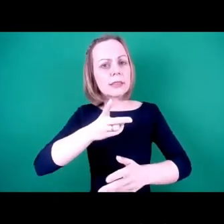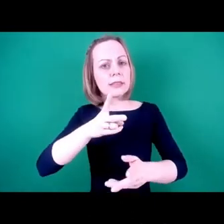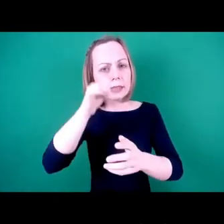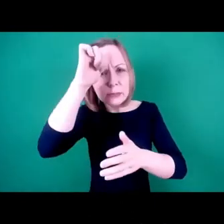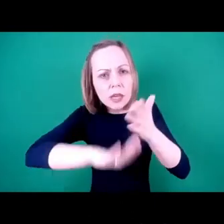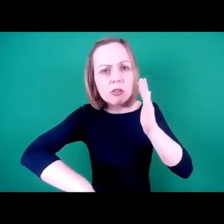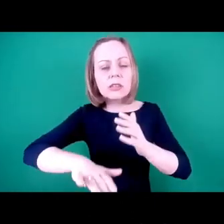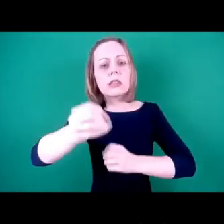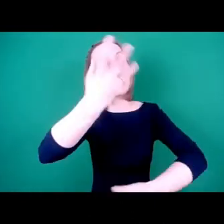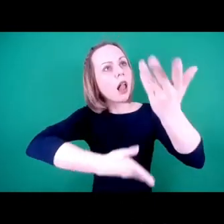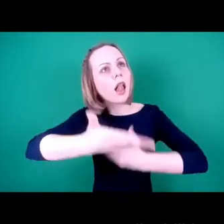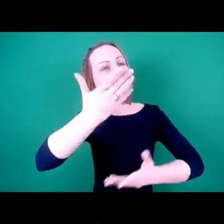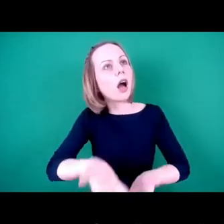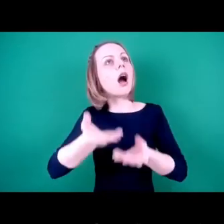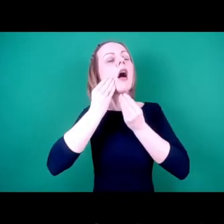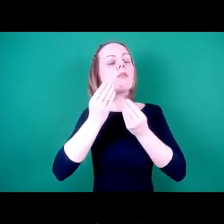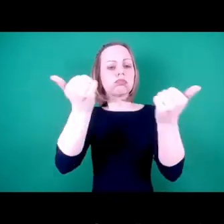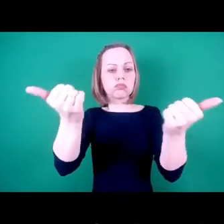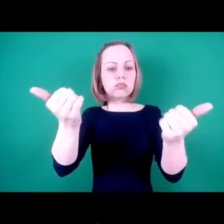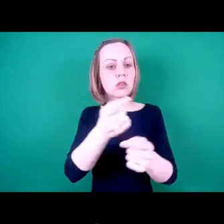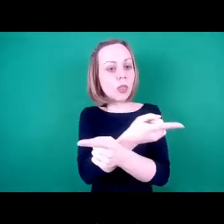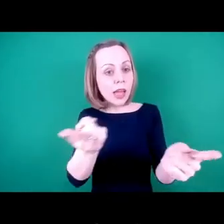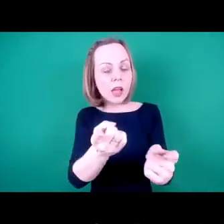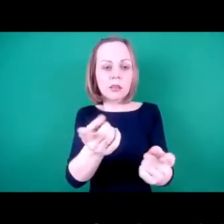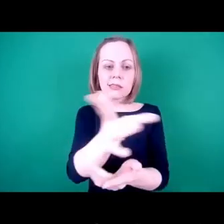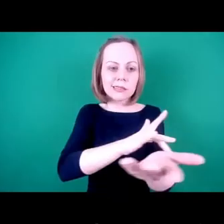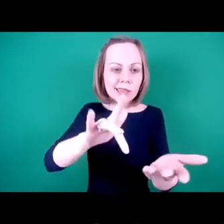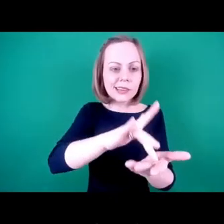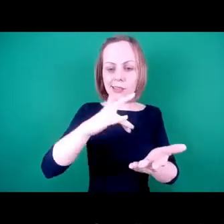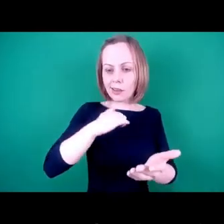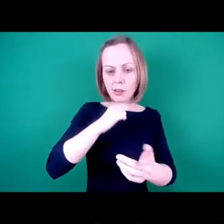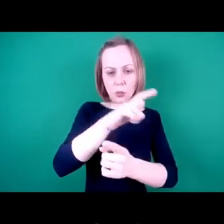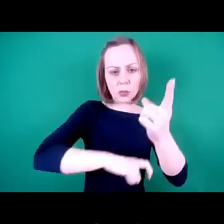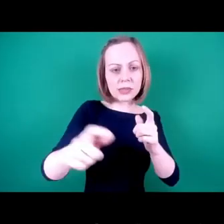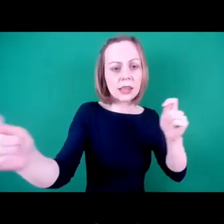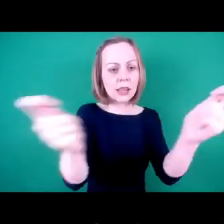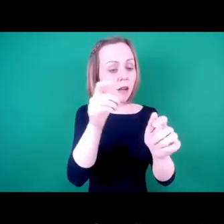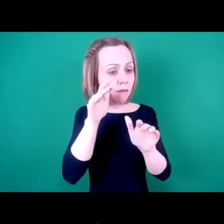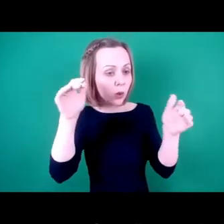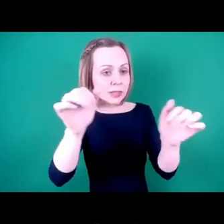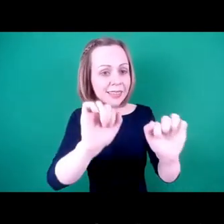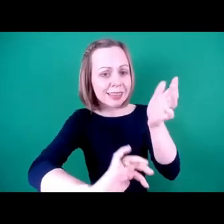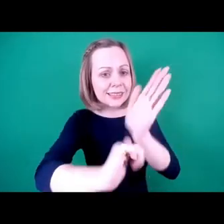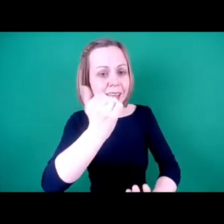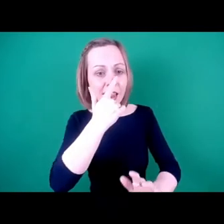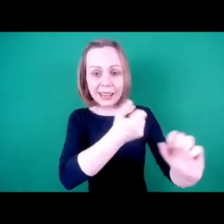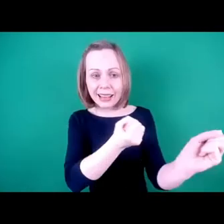of shaping our community, focusing on their talents and contributions rather than their limitations.